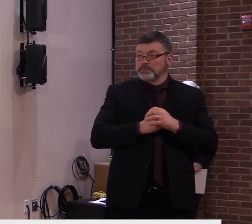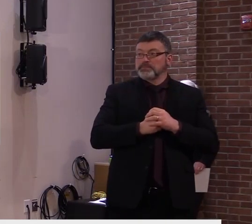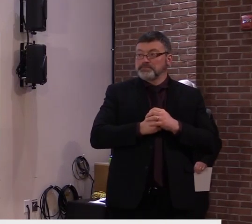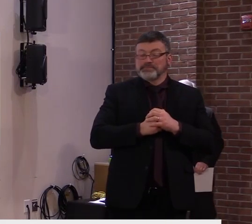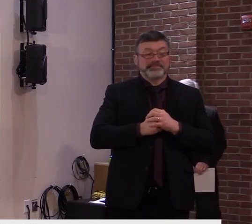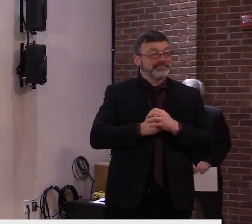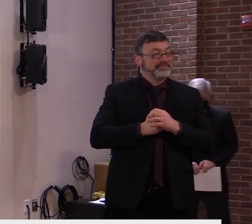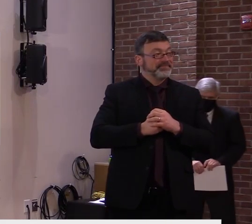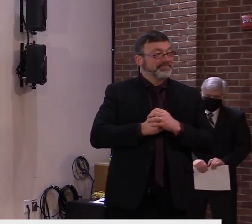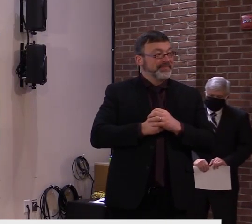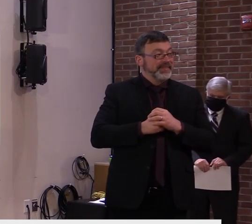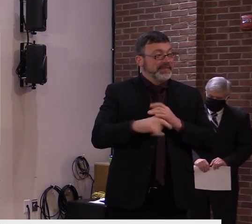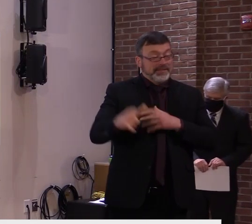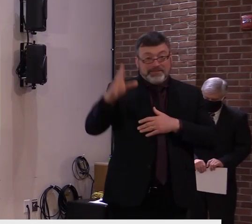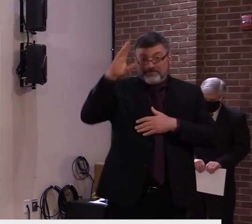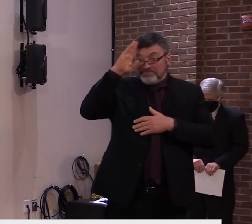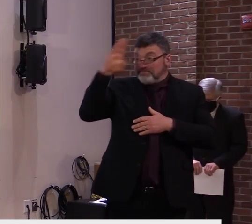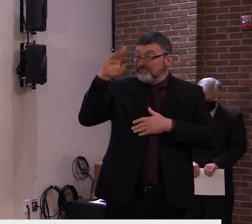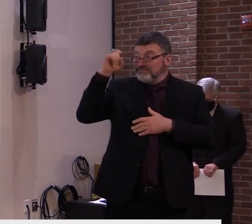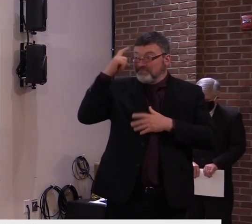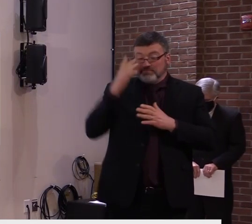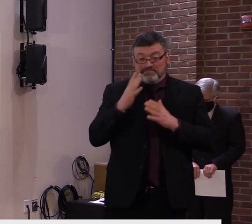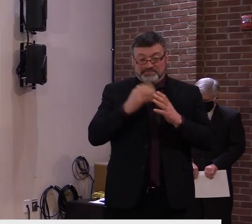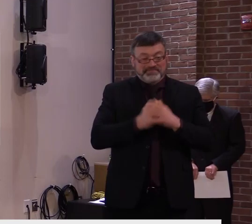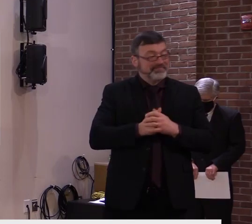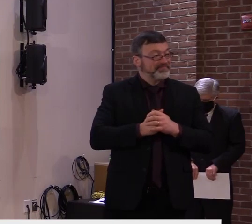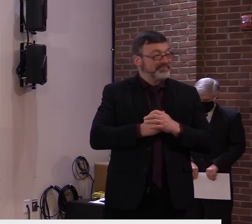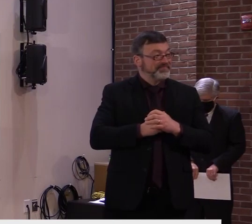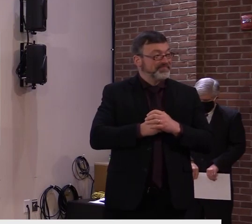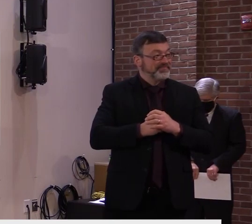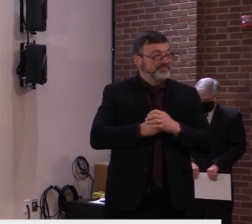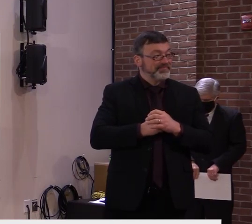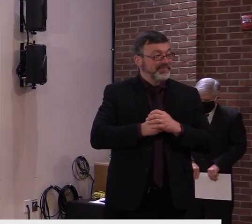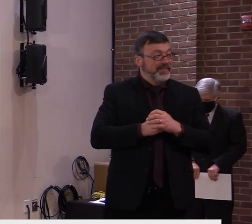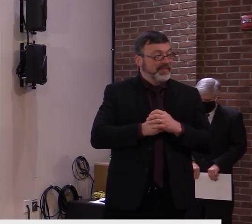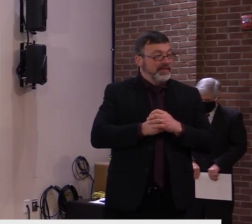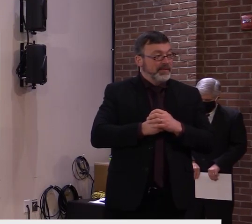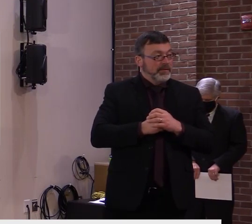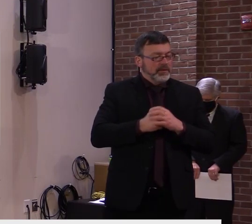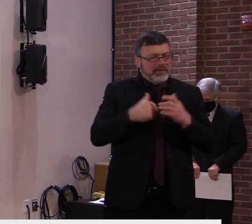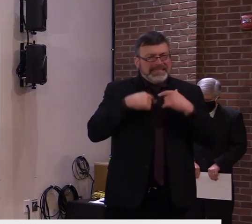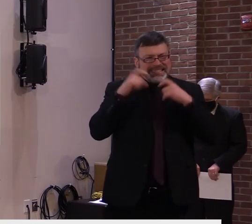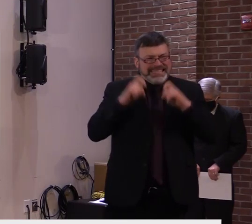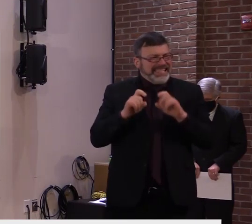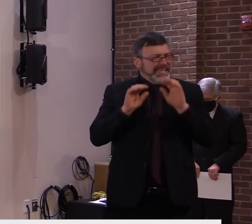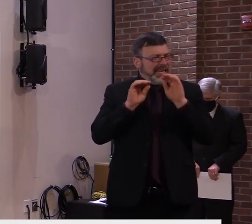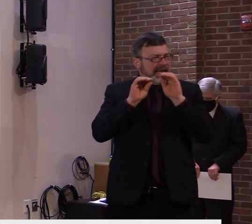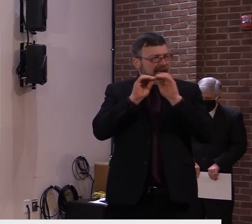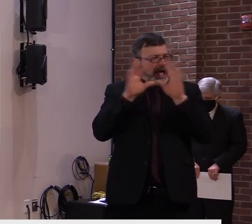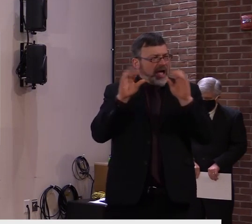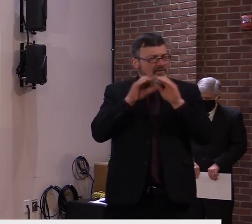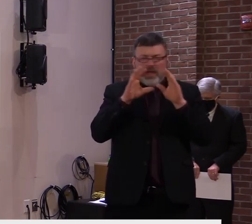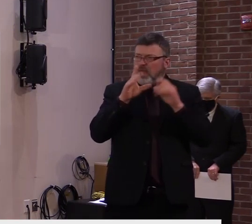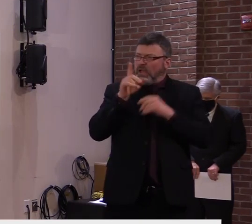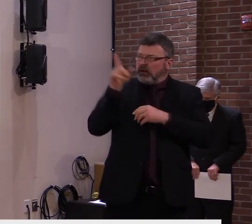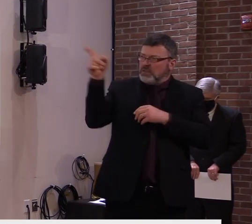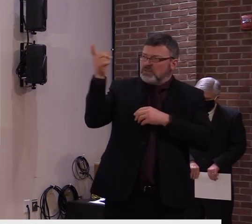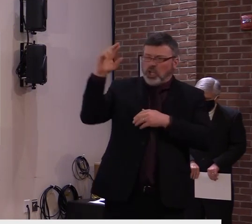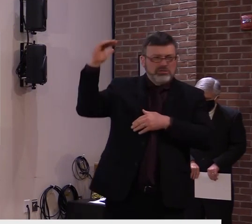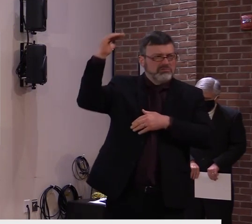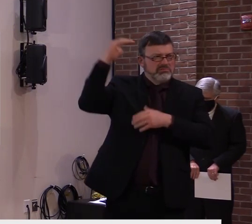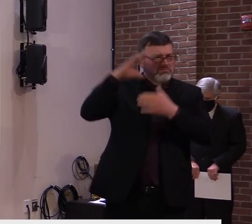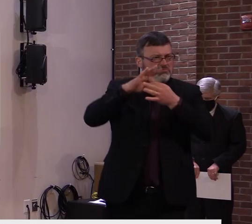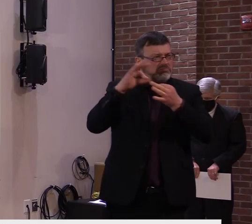Hi, I have just a quick clarification from I wanted to ask Dr. Levine about what you were talking when